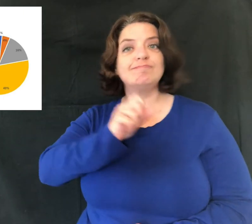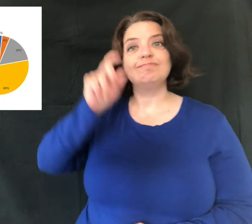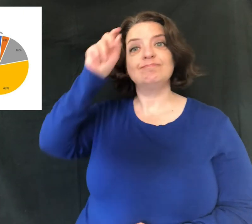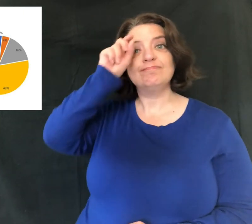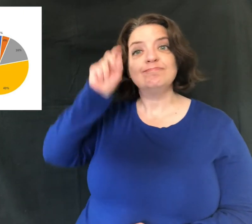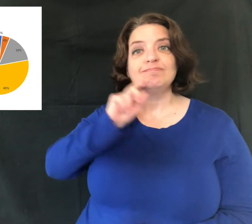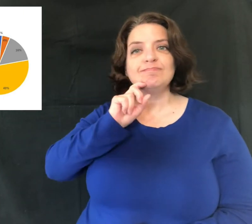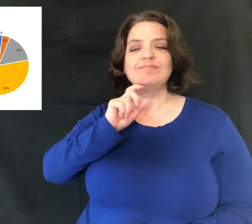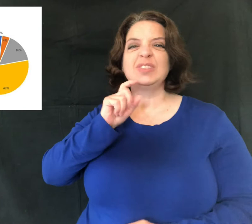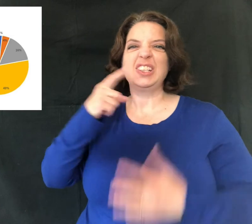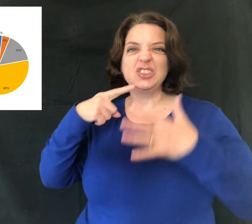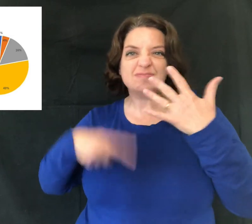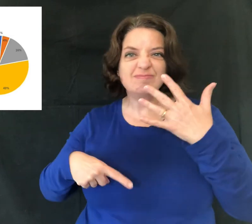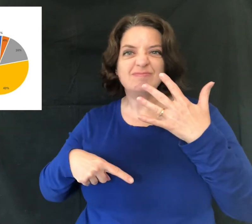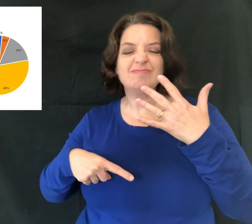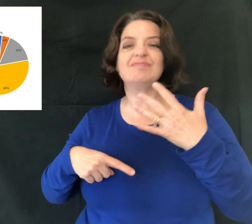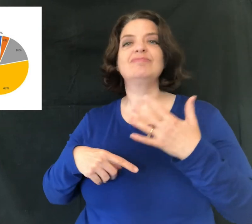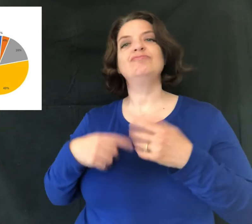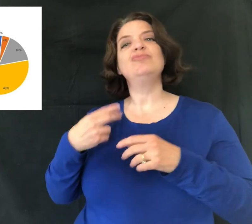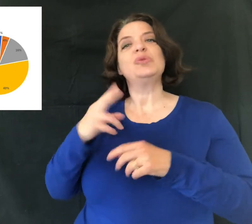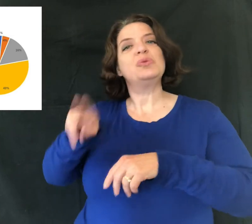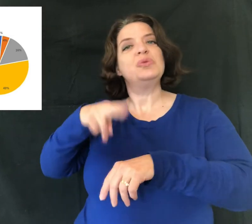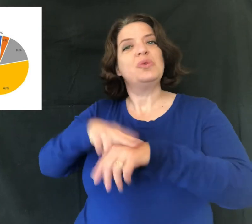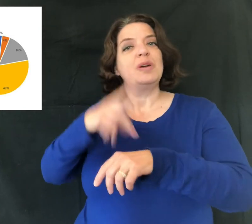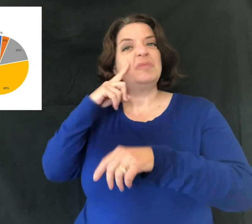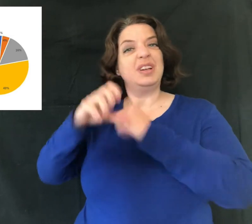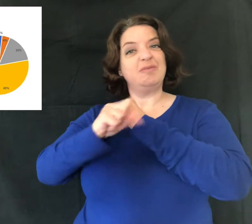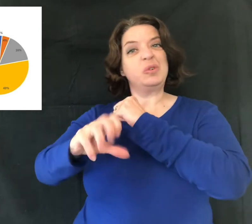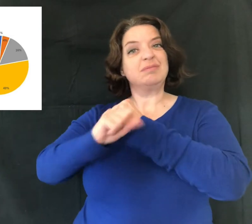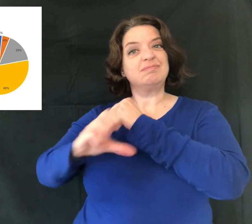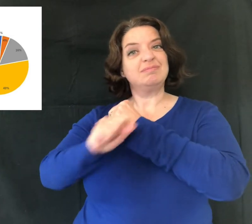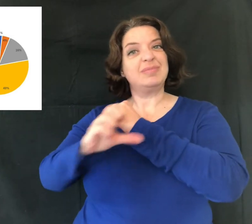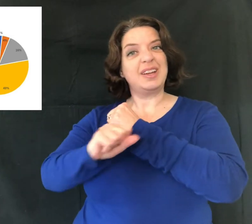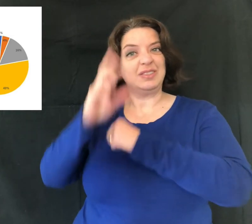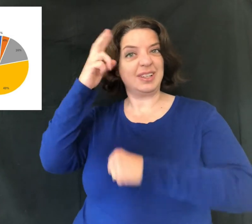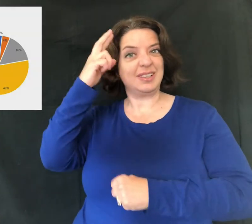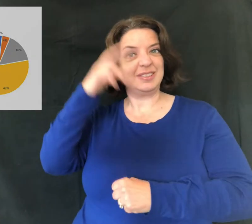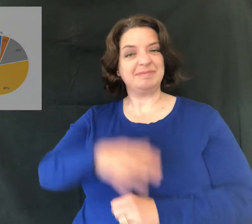age, gender, etc., usually for marketing purposes.